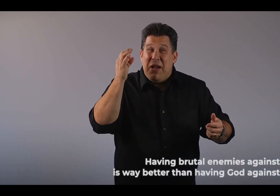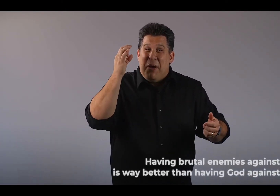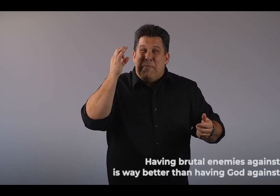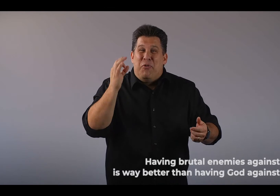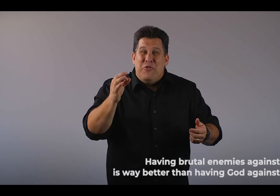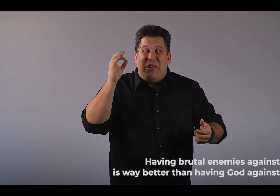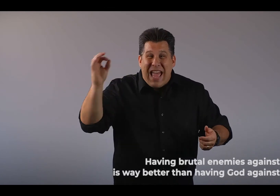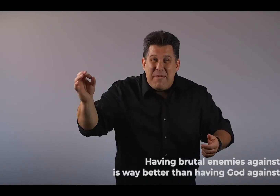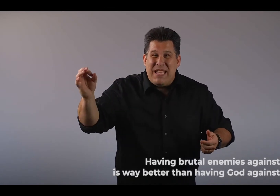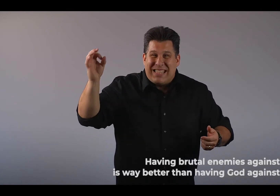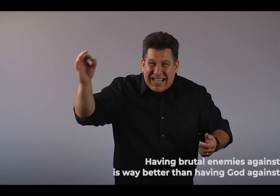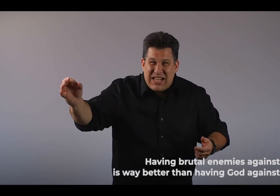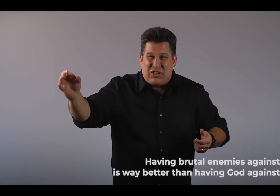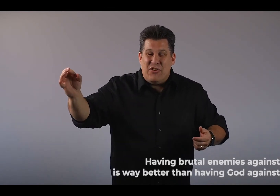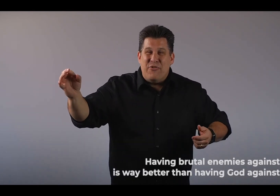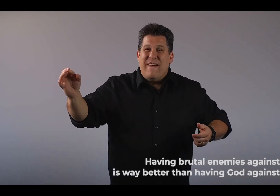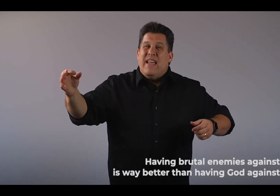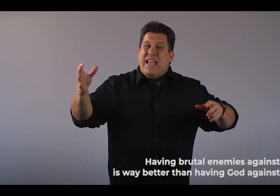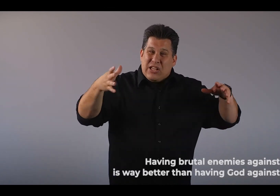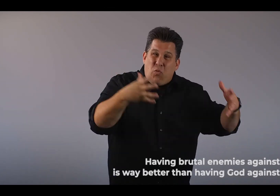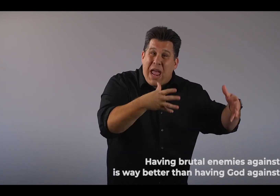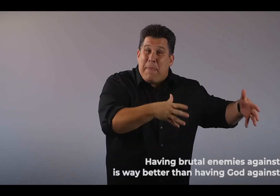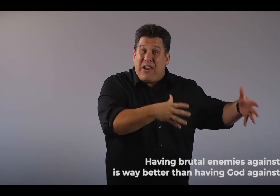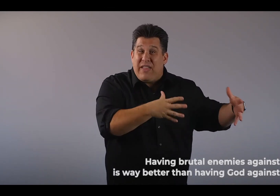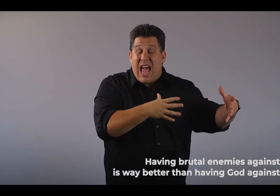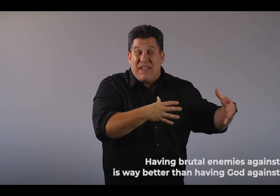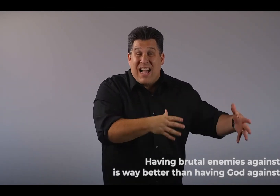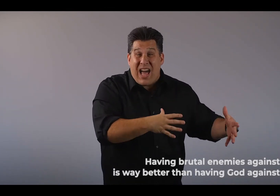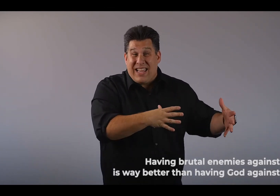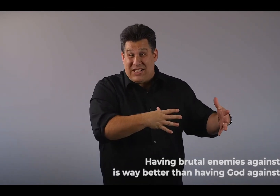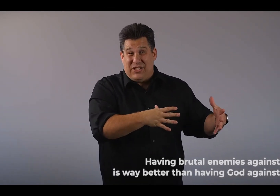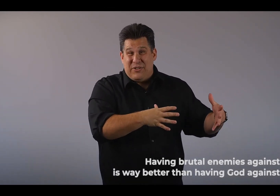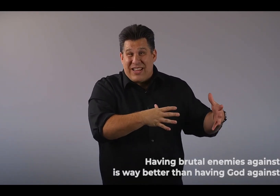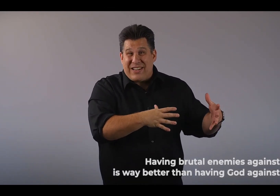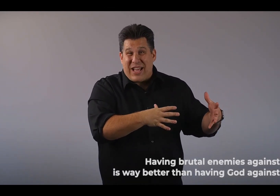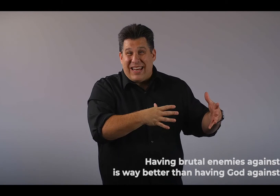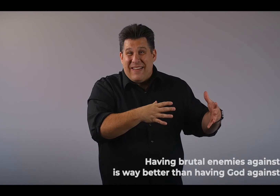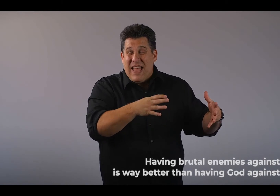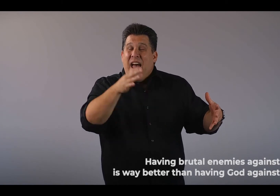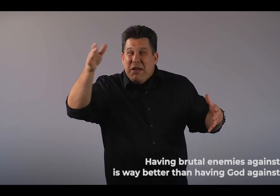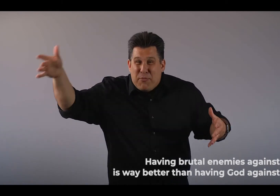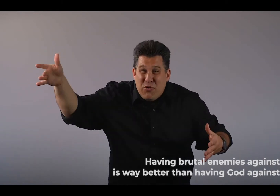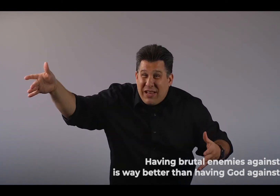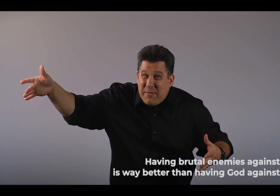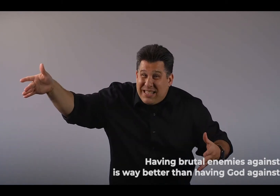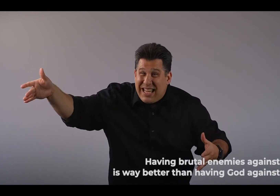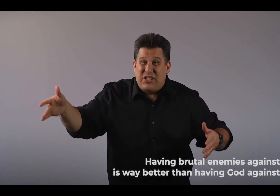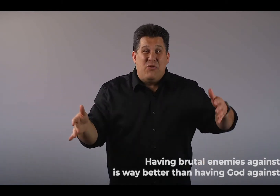brutal enemies against you is way better than having God against you. Did he catch that? Having brutal enemies against you